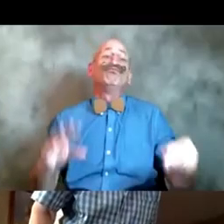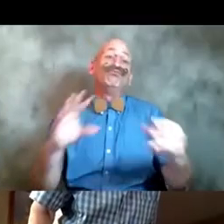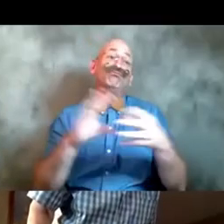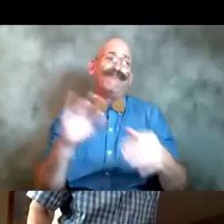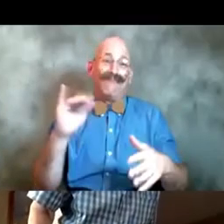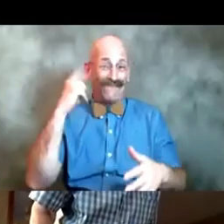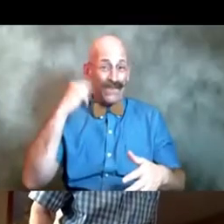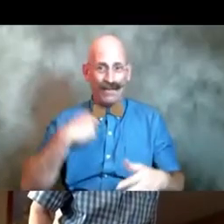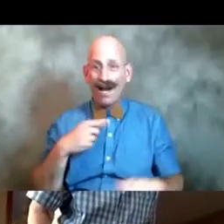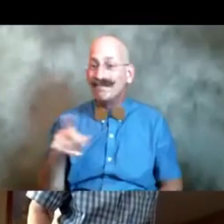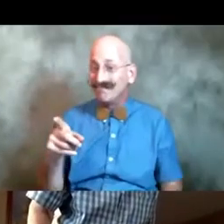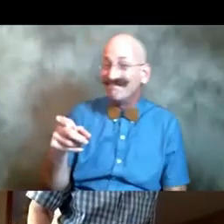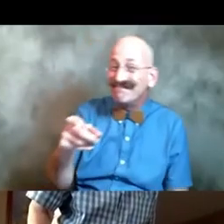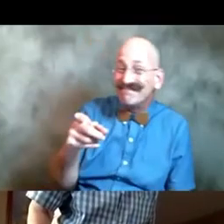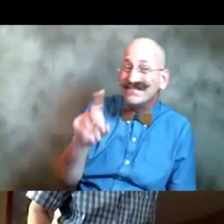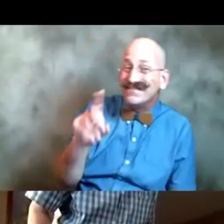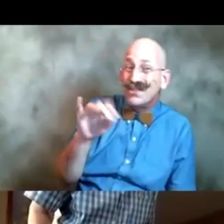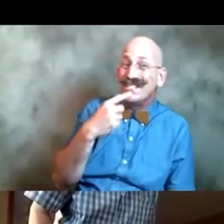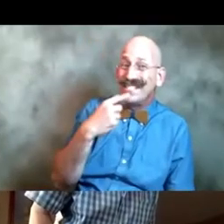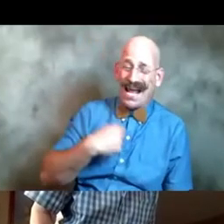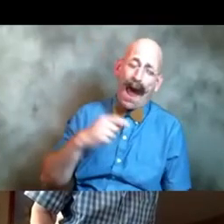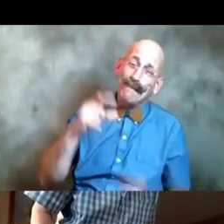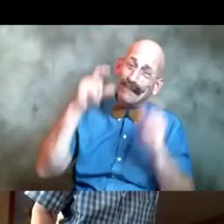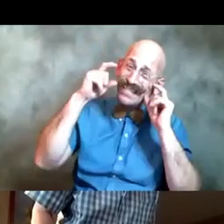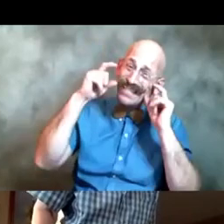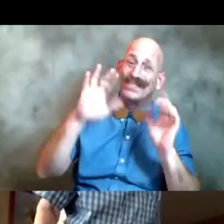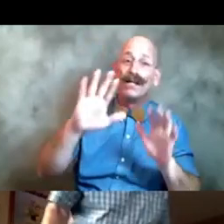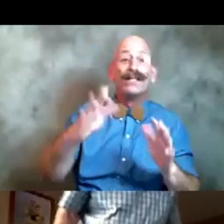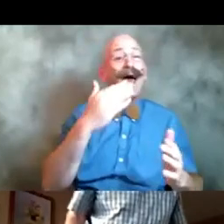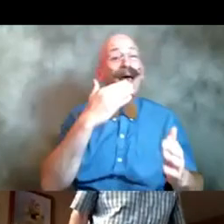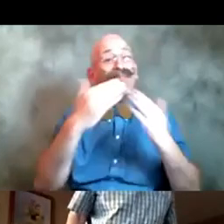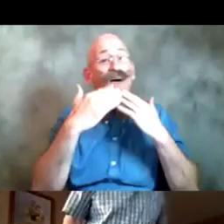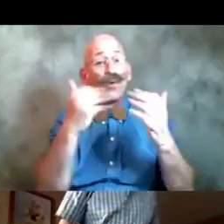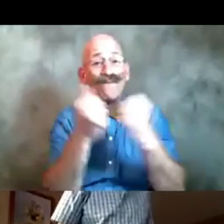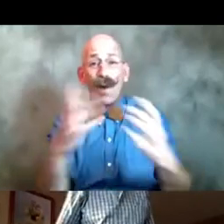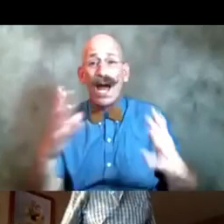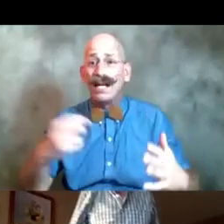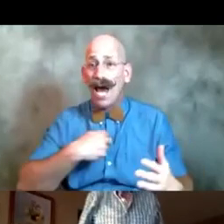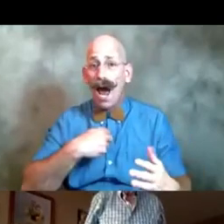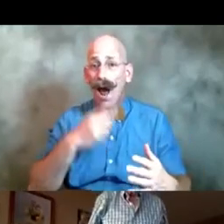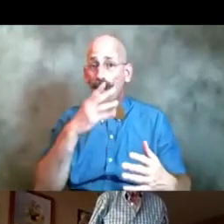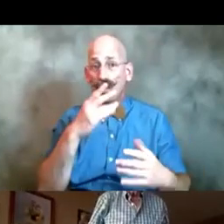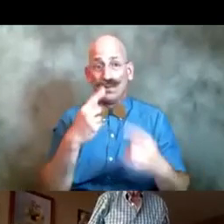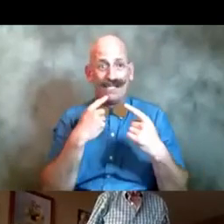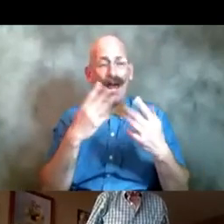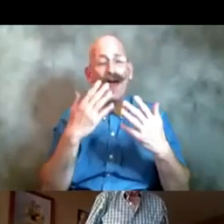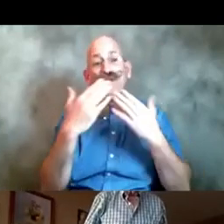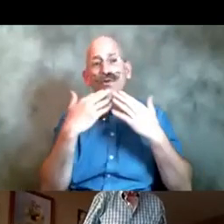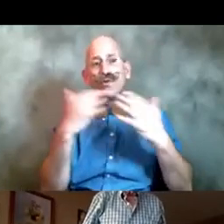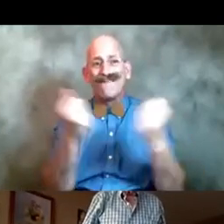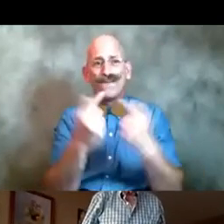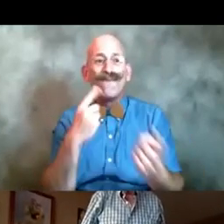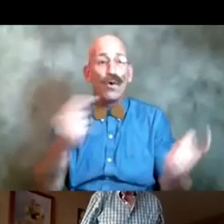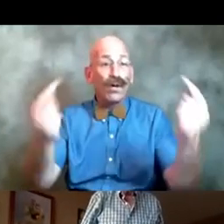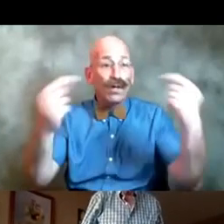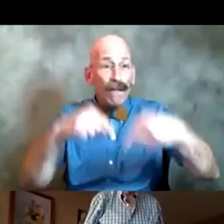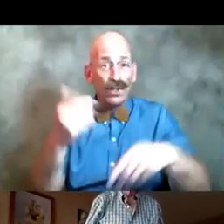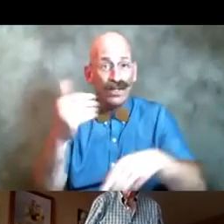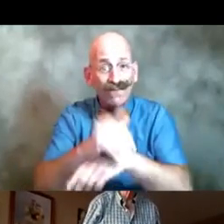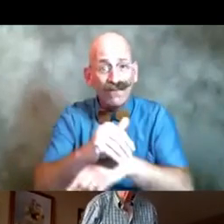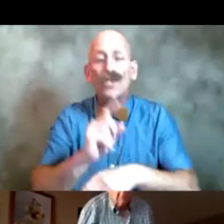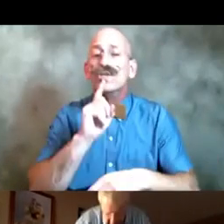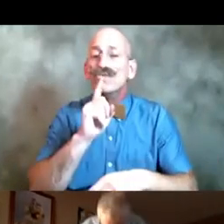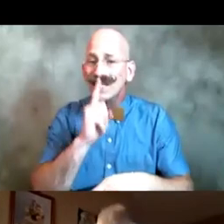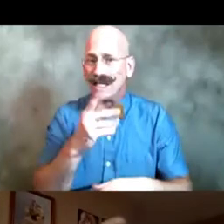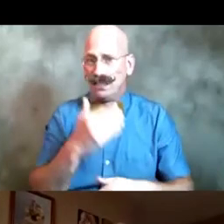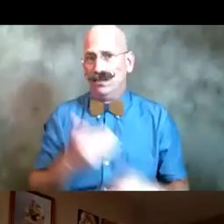i'm blushing okay well thank you everybody i'm just going to say um my part thank you everybody for coming out to this evening we really enjoyed you